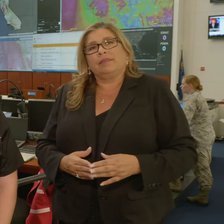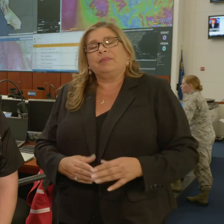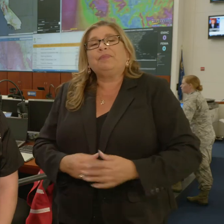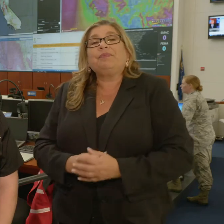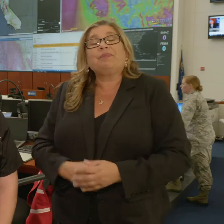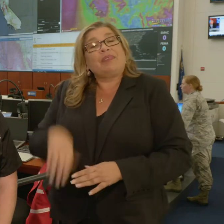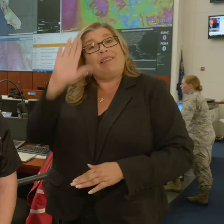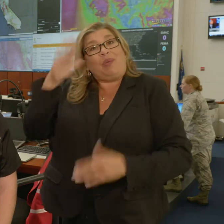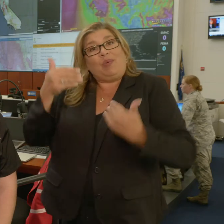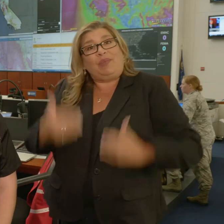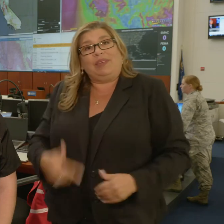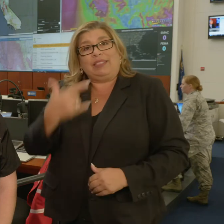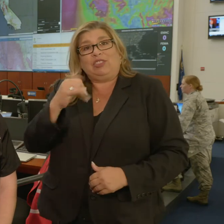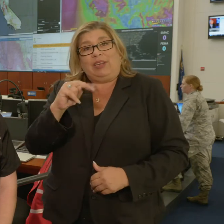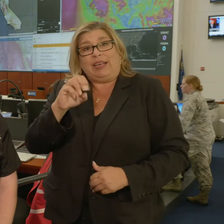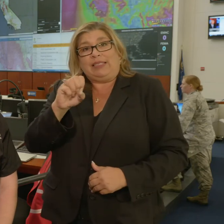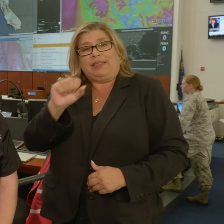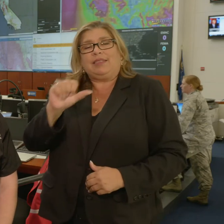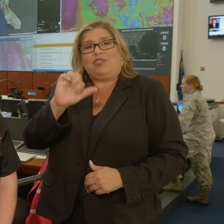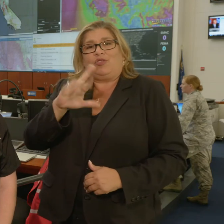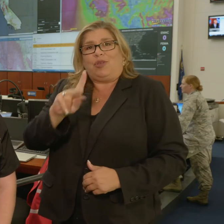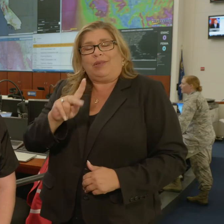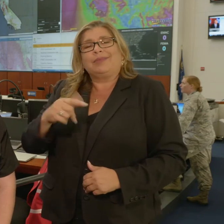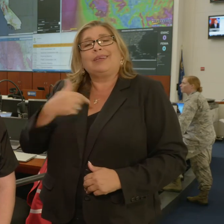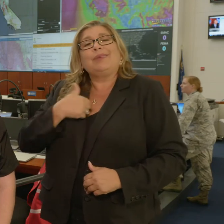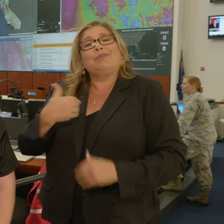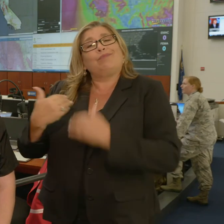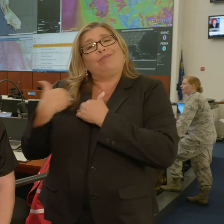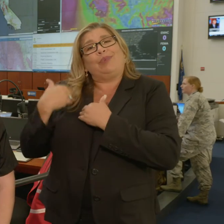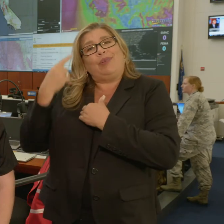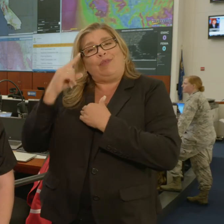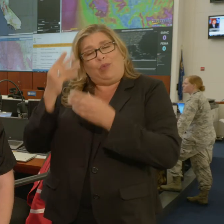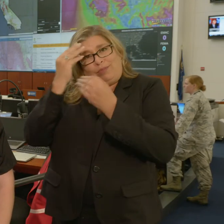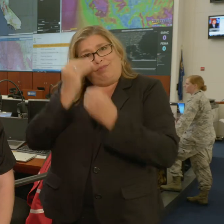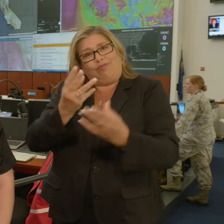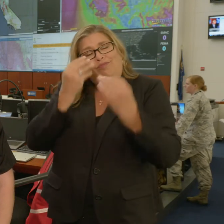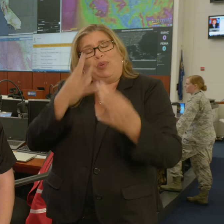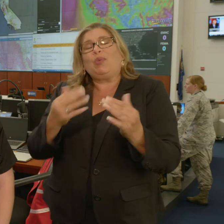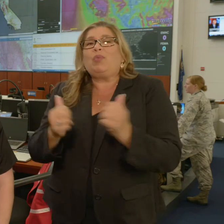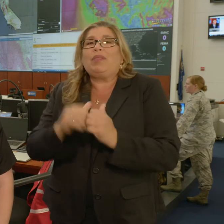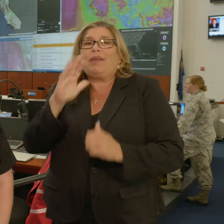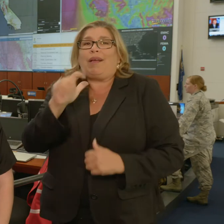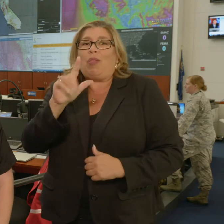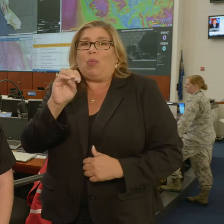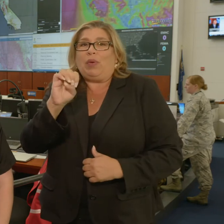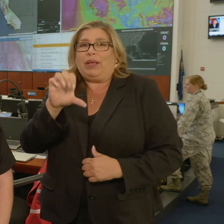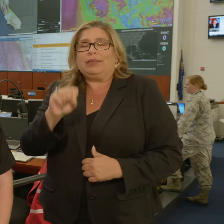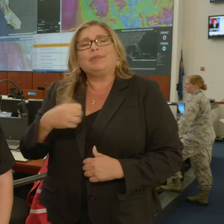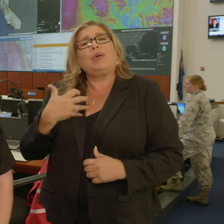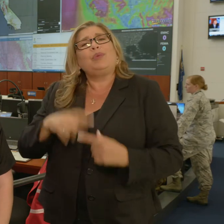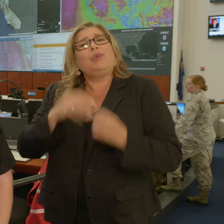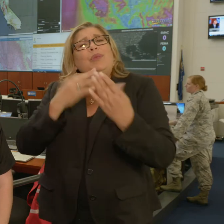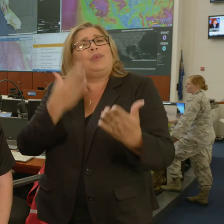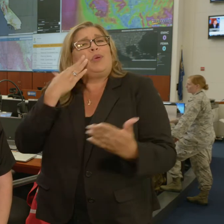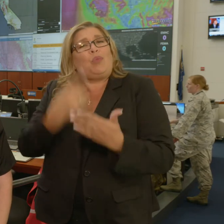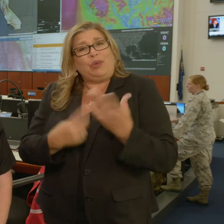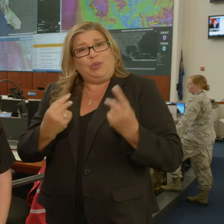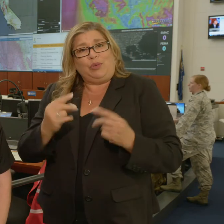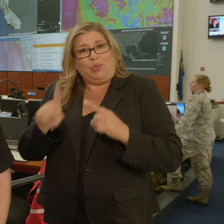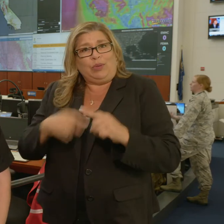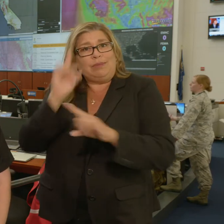This is Janessa Stark, Public Information Officer with Cal OES, giving you an update on what to do during a windstorm.